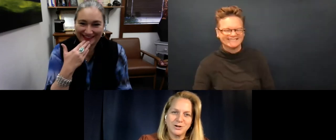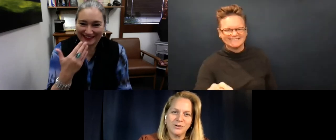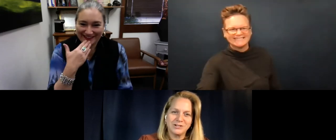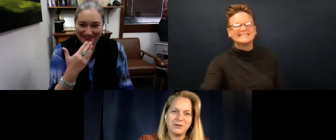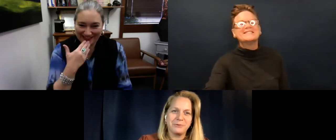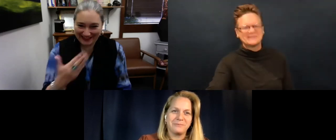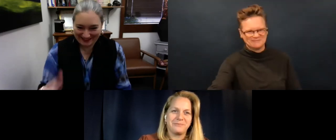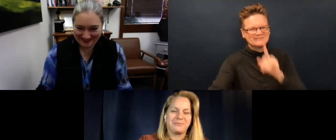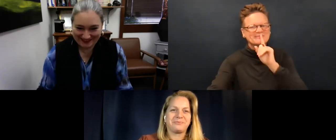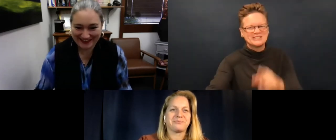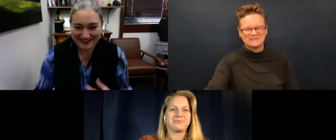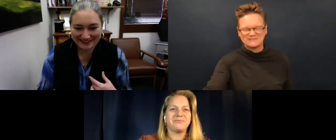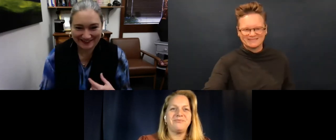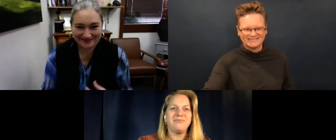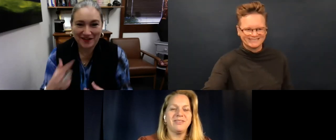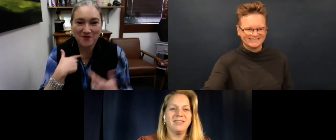go ahead and turn it over on to you.